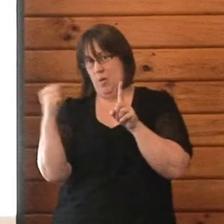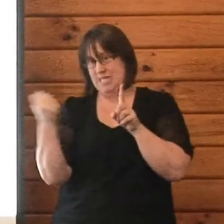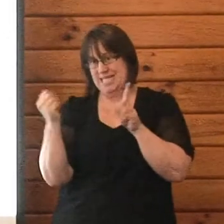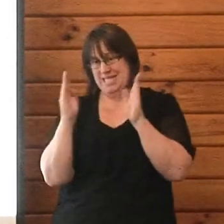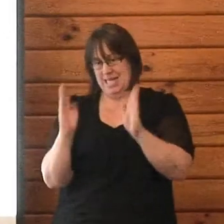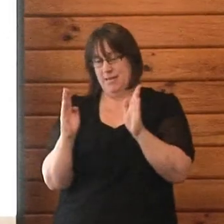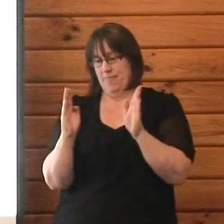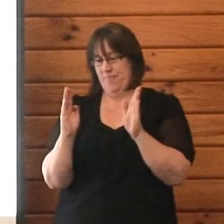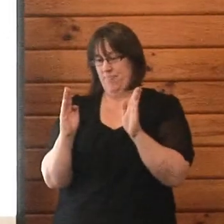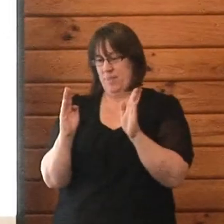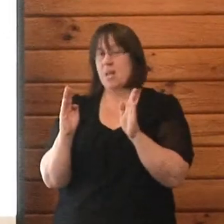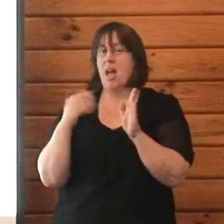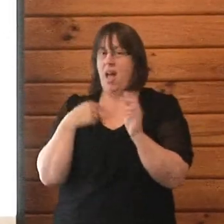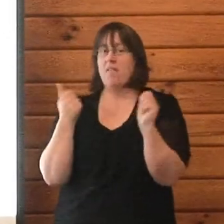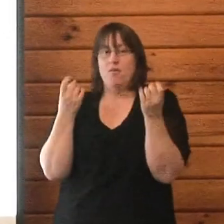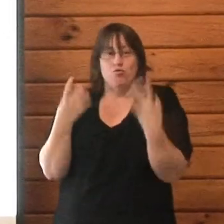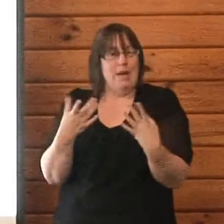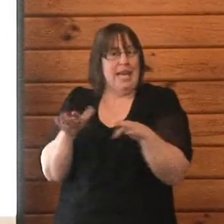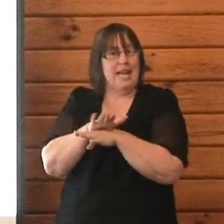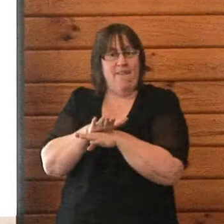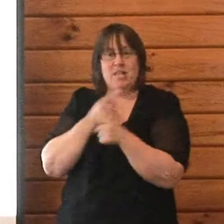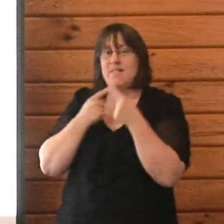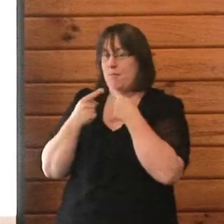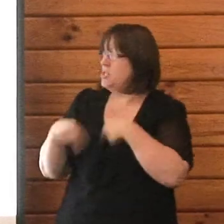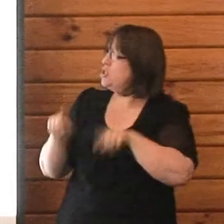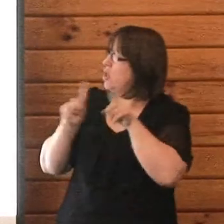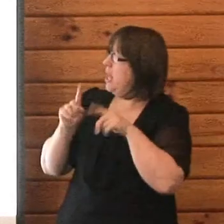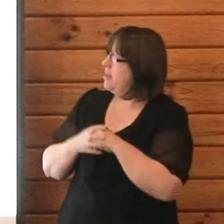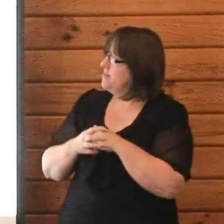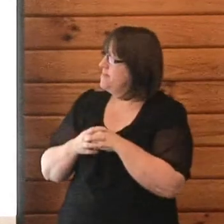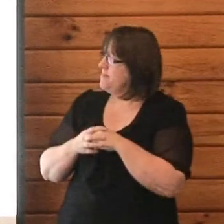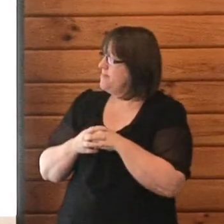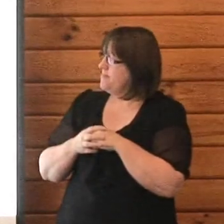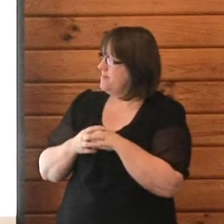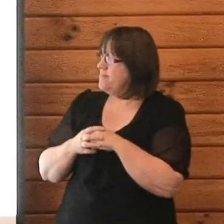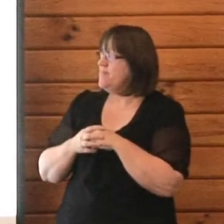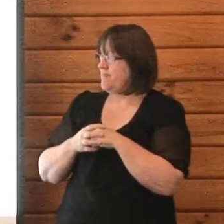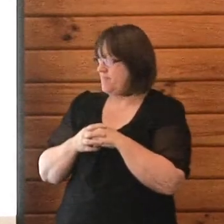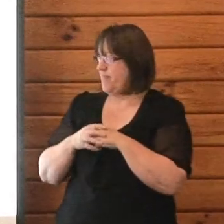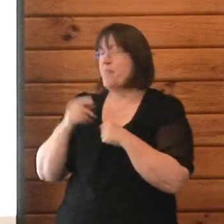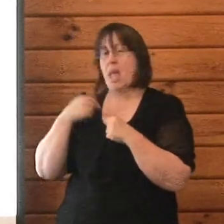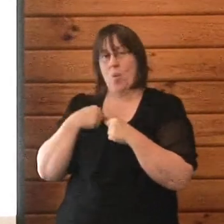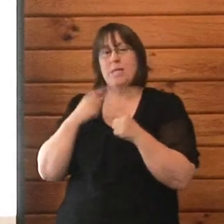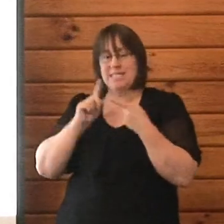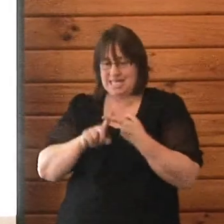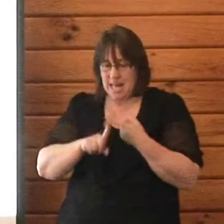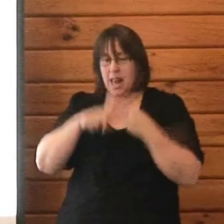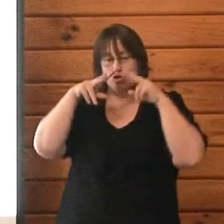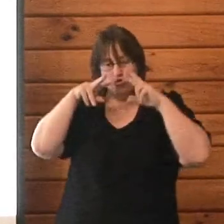covered here today. And we're currently undergoing a lot of ongoing research to identify and respond